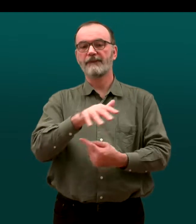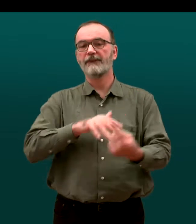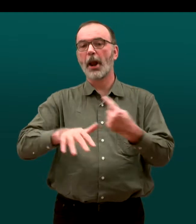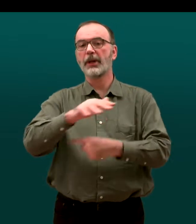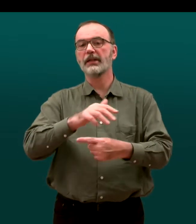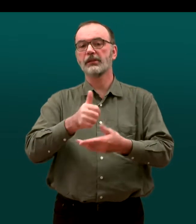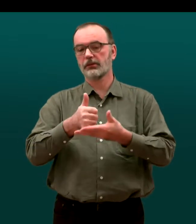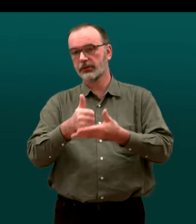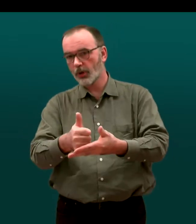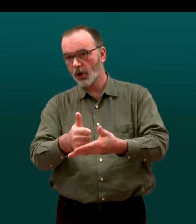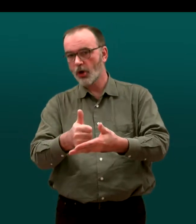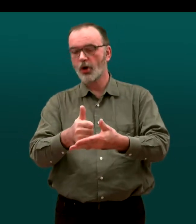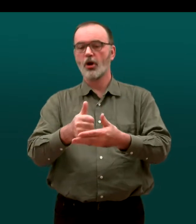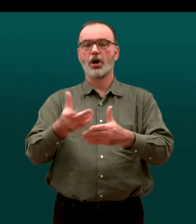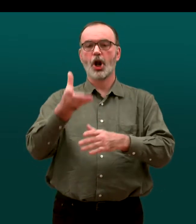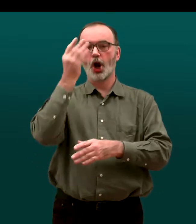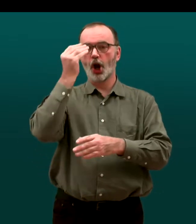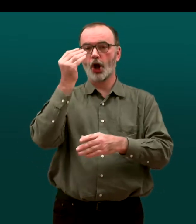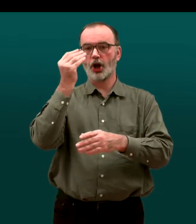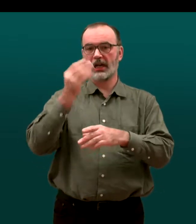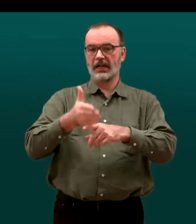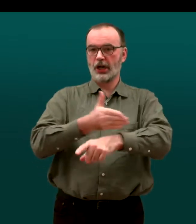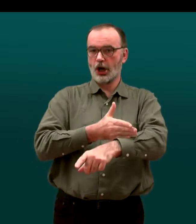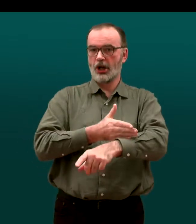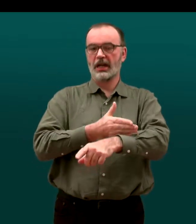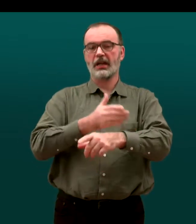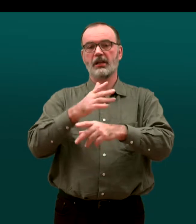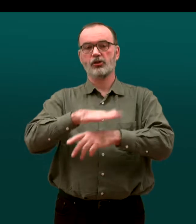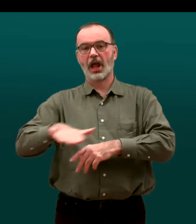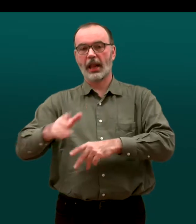Number 2. Family Support, Early Learning and Child Care